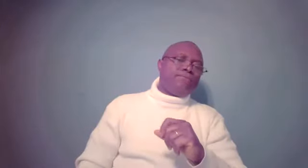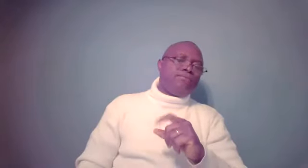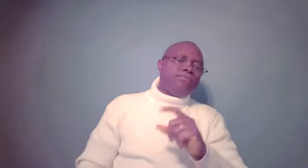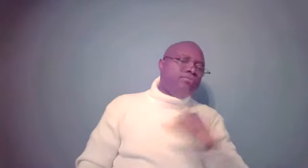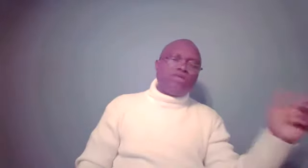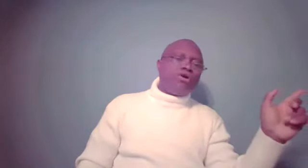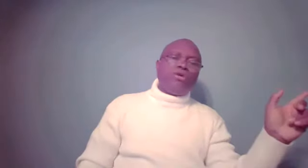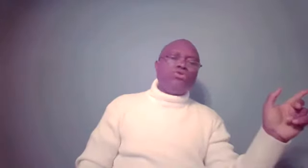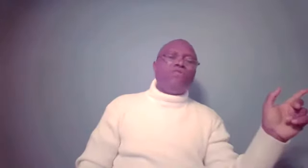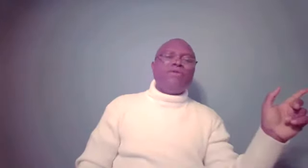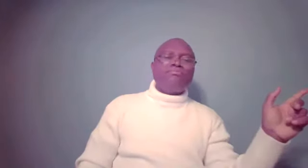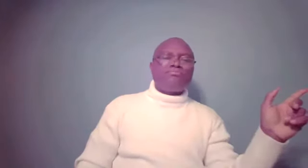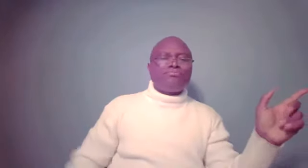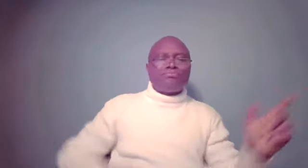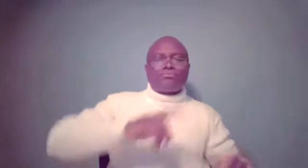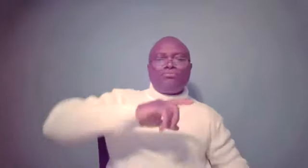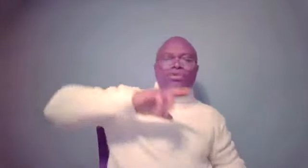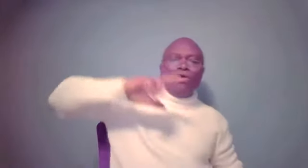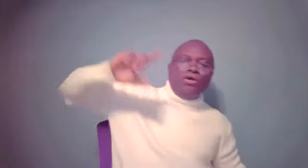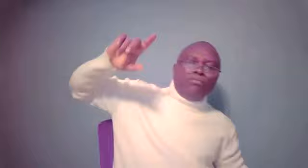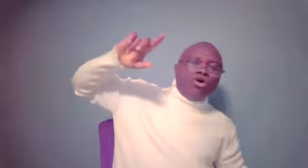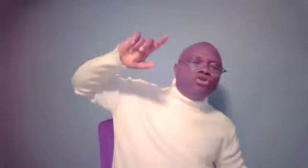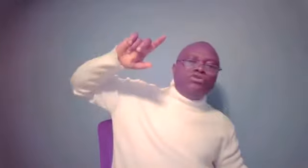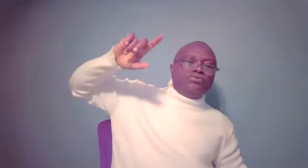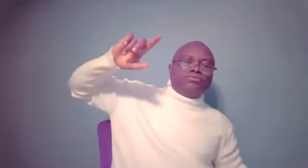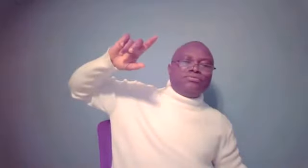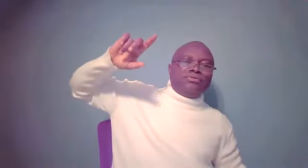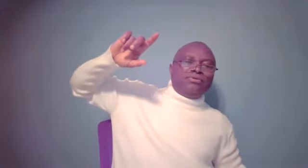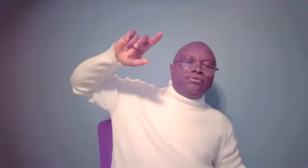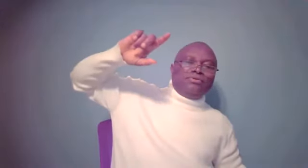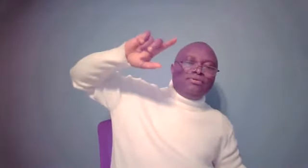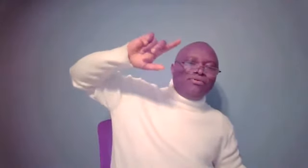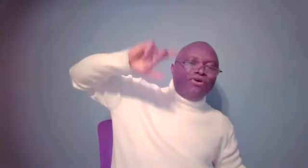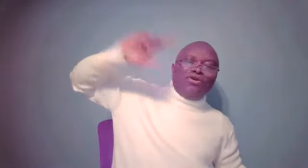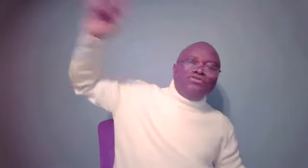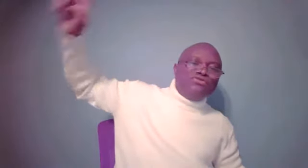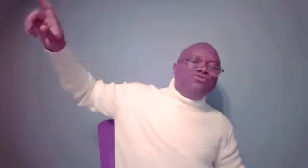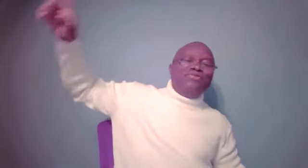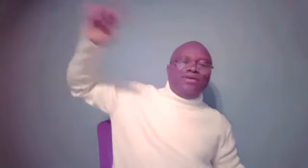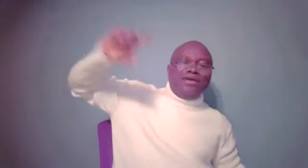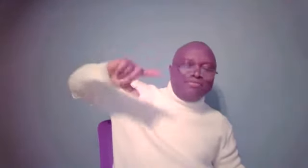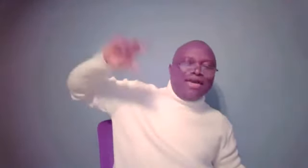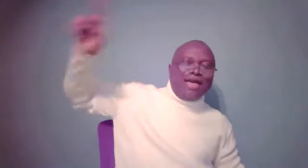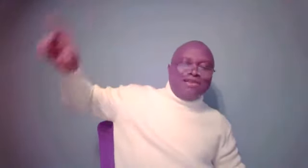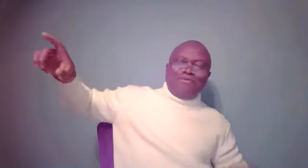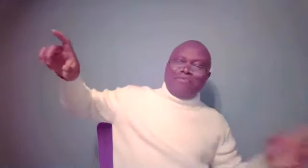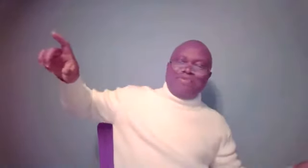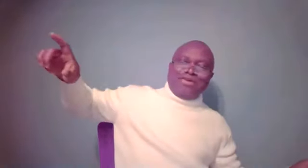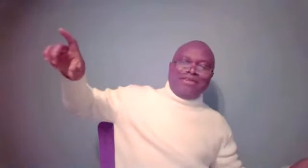They thought it was over. But God knew. God knew the, the end from the beginning.